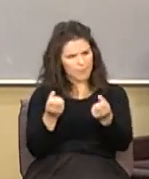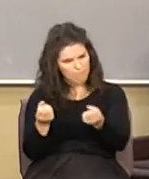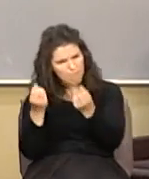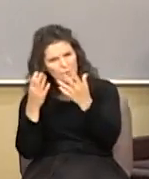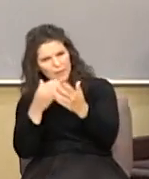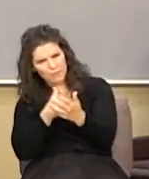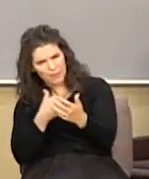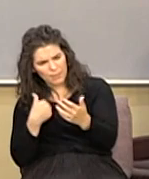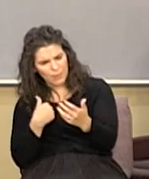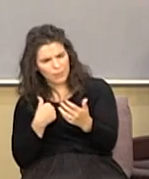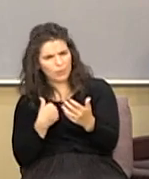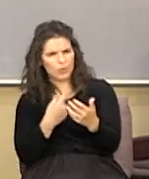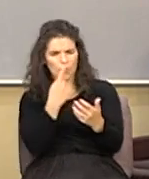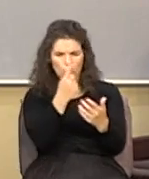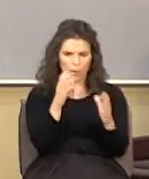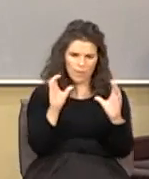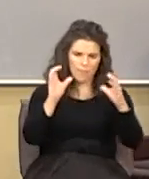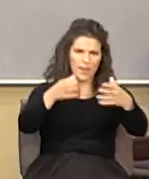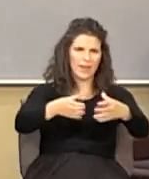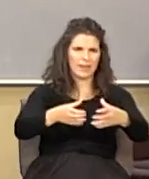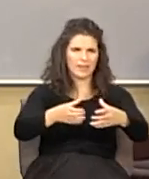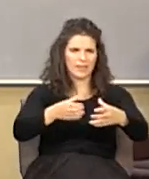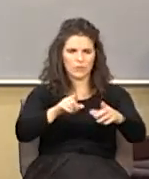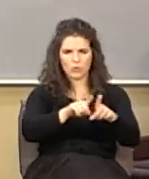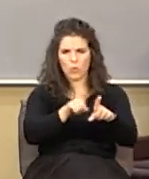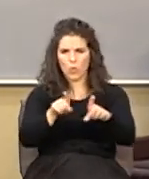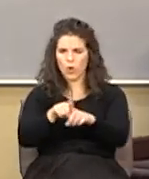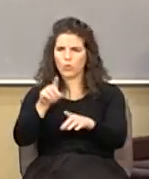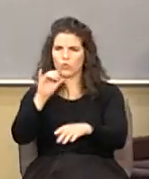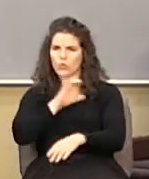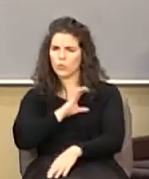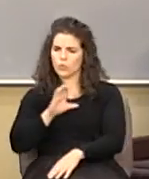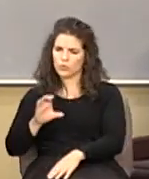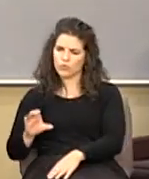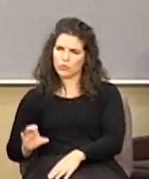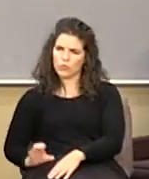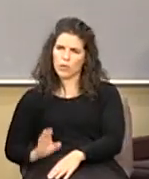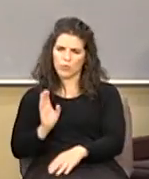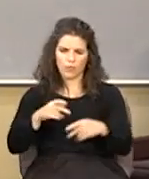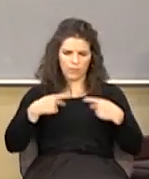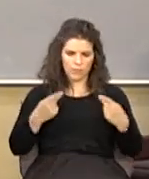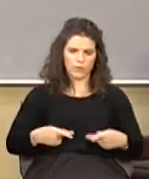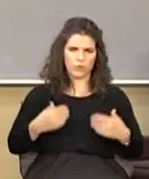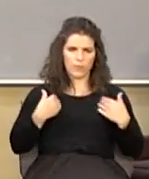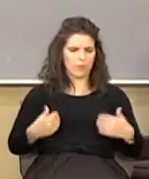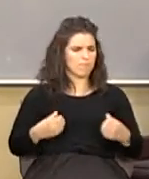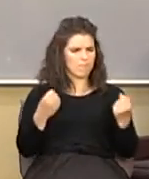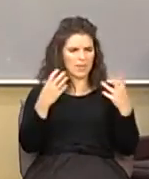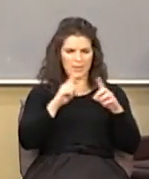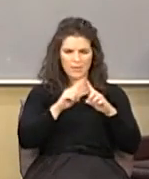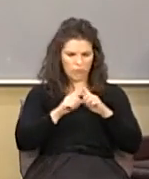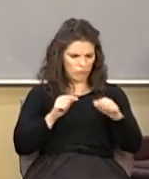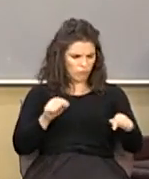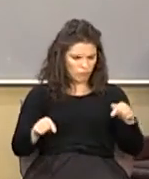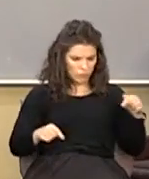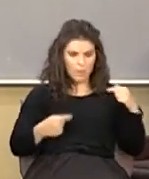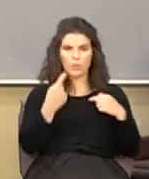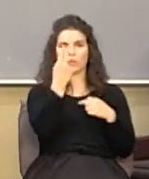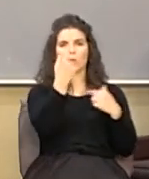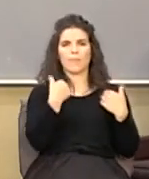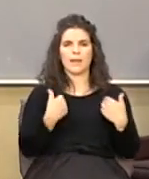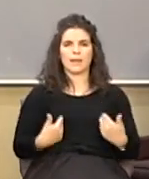are one body so also is Christ your physical body has all kind of members and yet it's one body